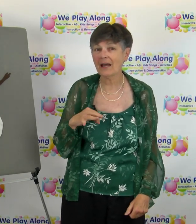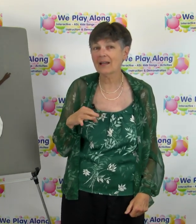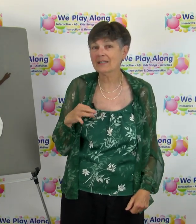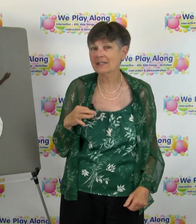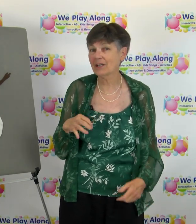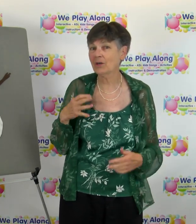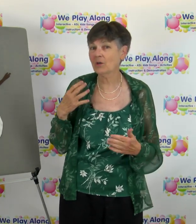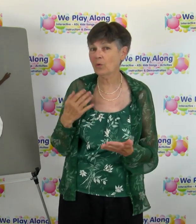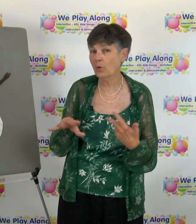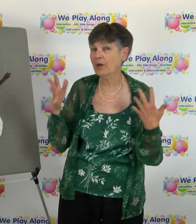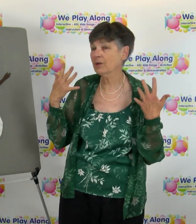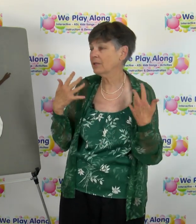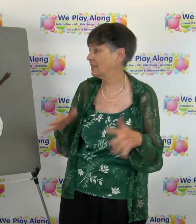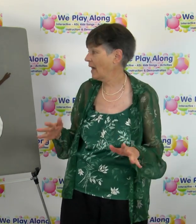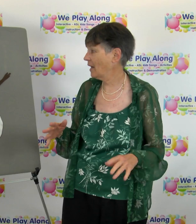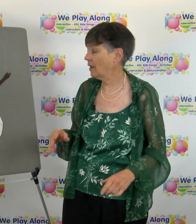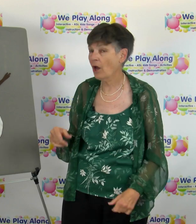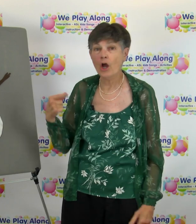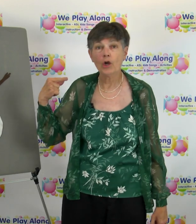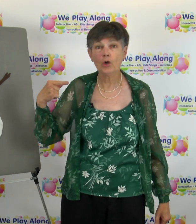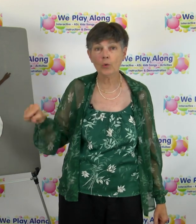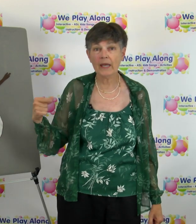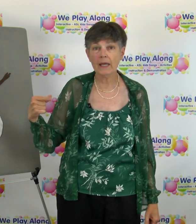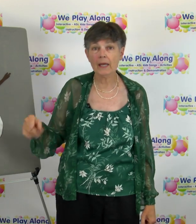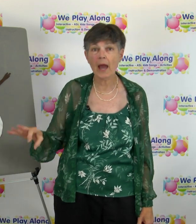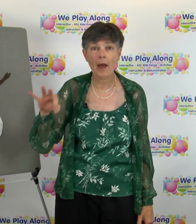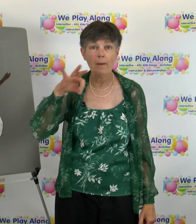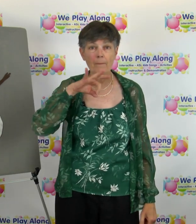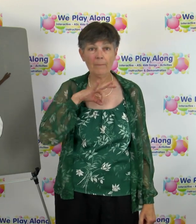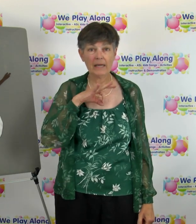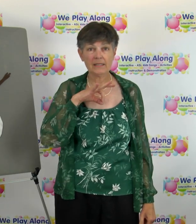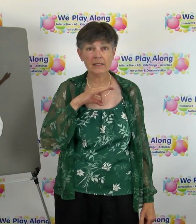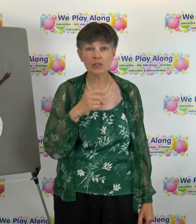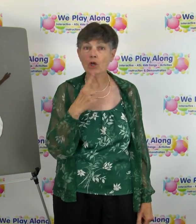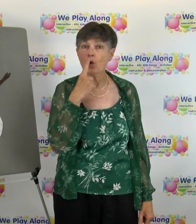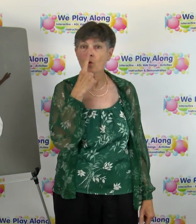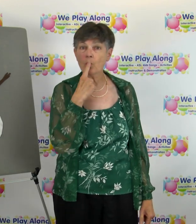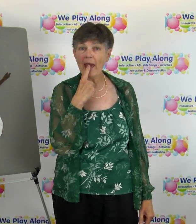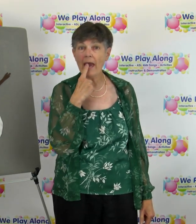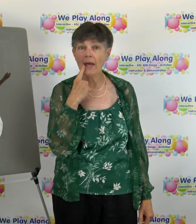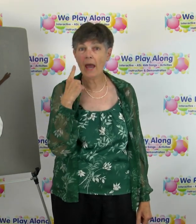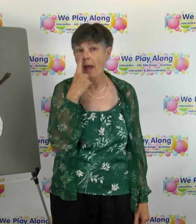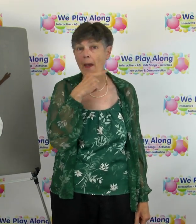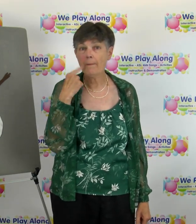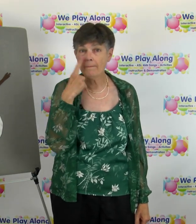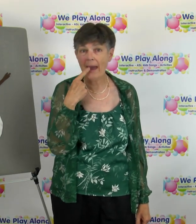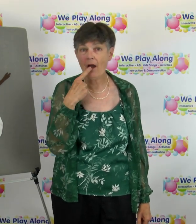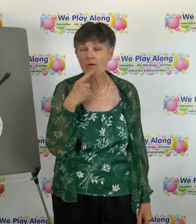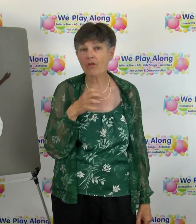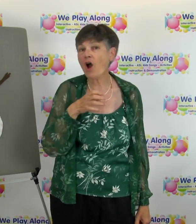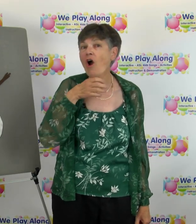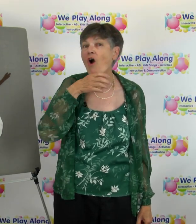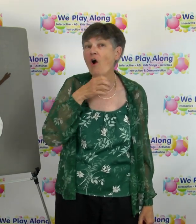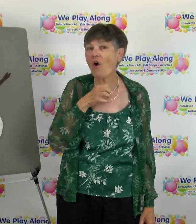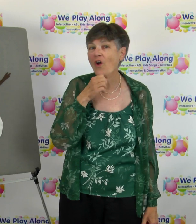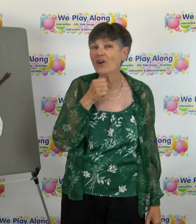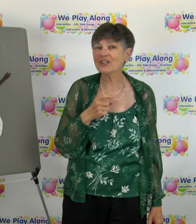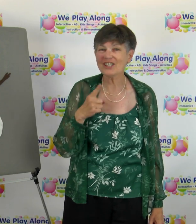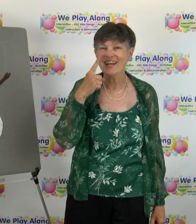until we're done green eyes red mouth and and red nose